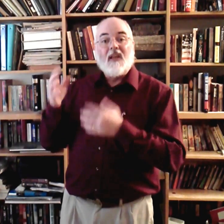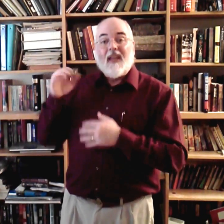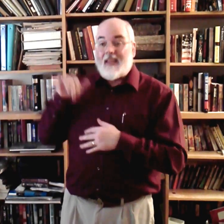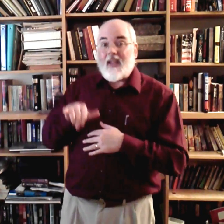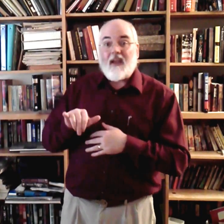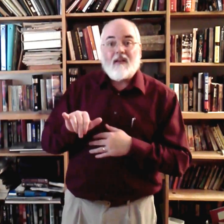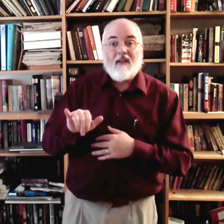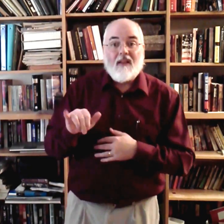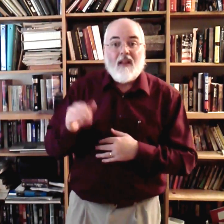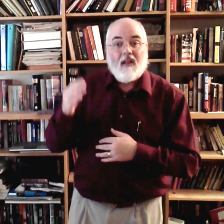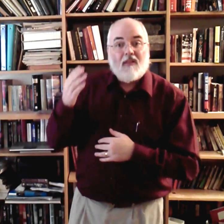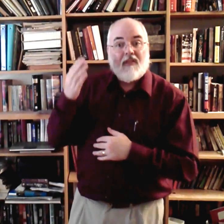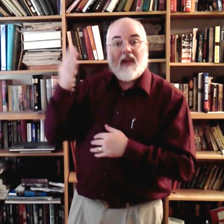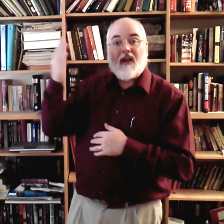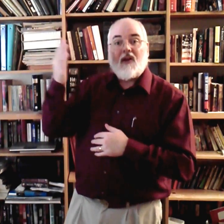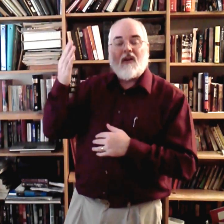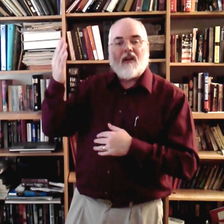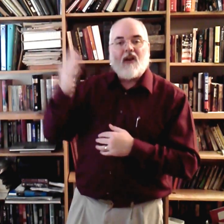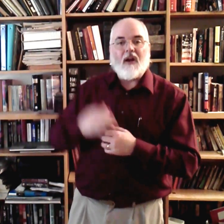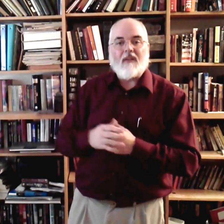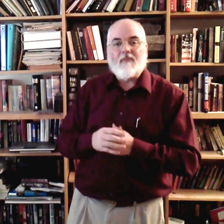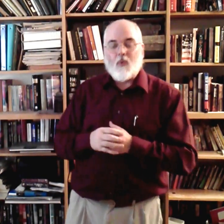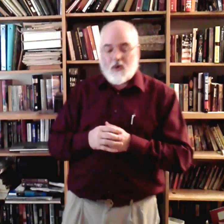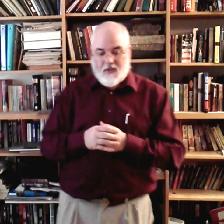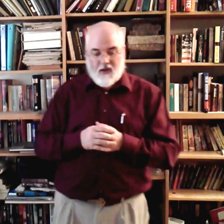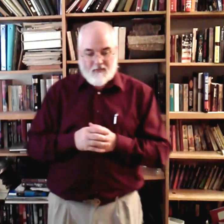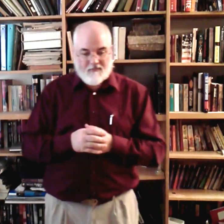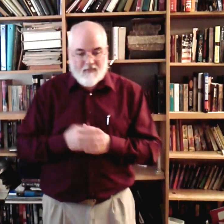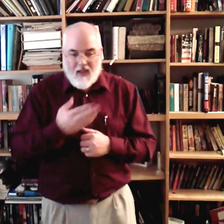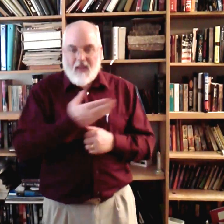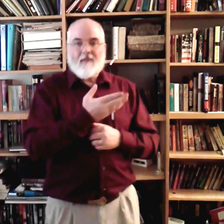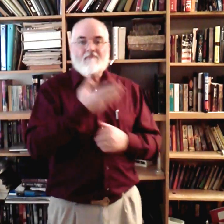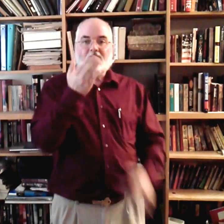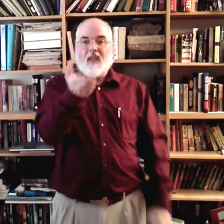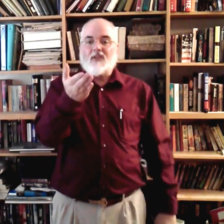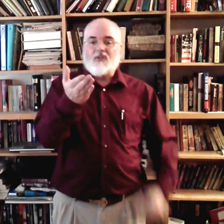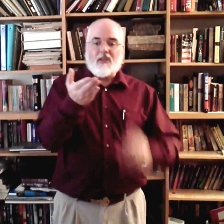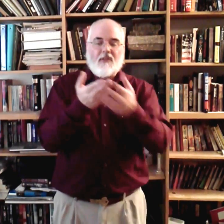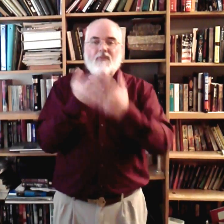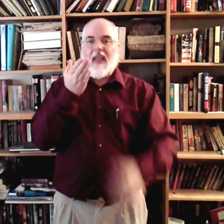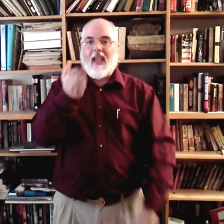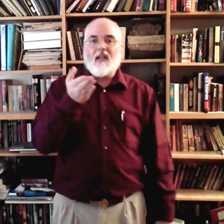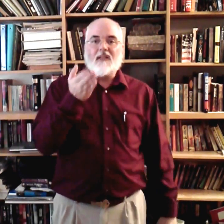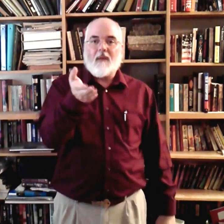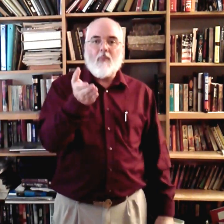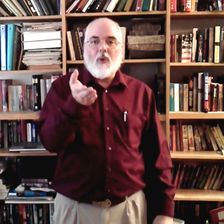yet, there. Alright. The there. It's just the hand kind of pointing